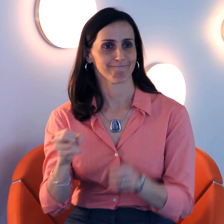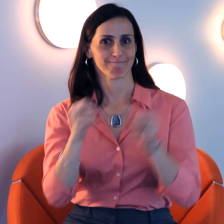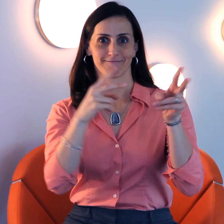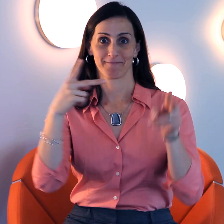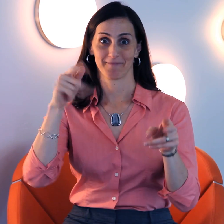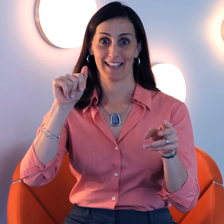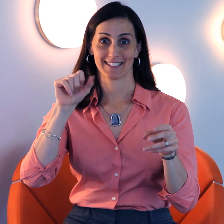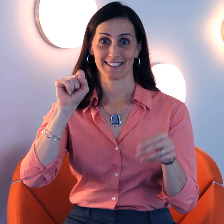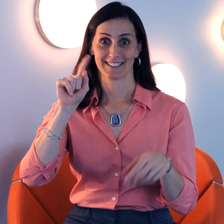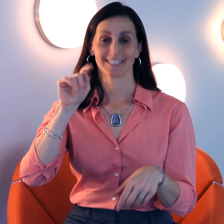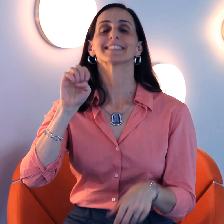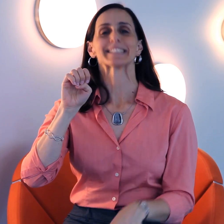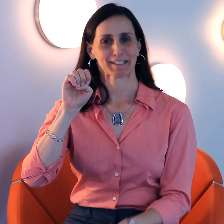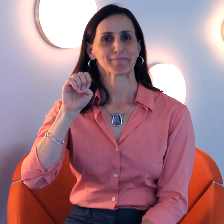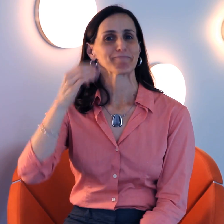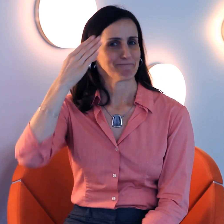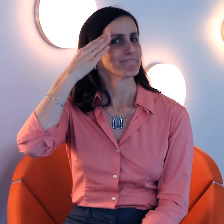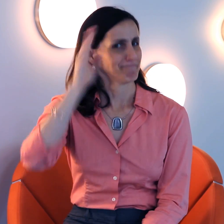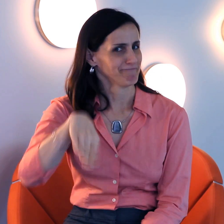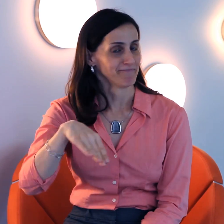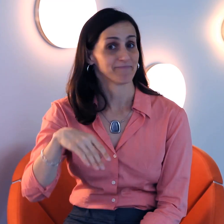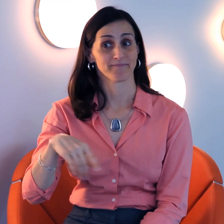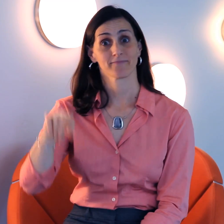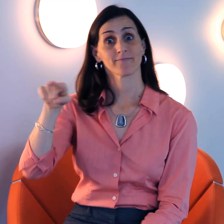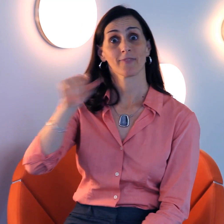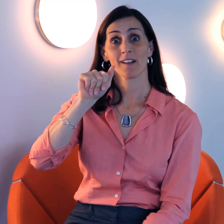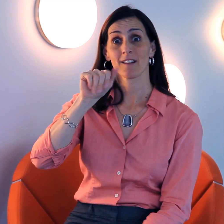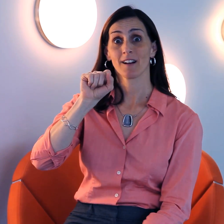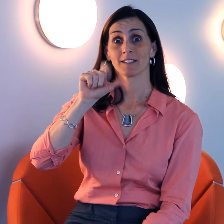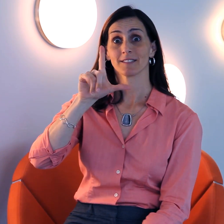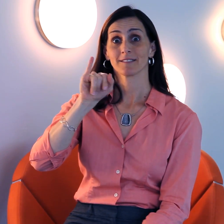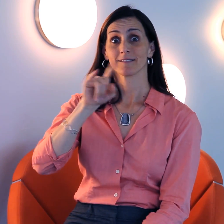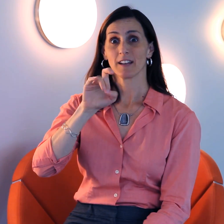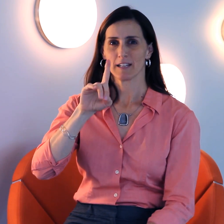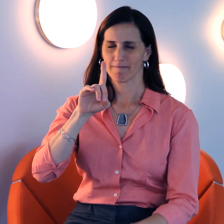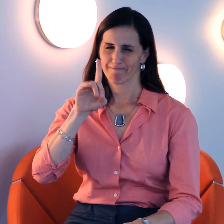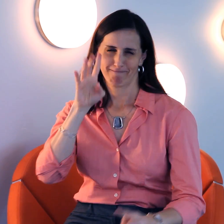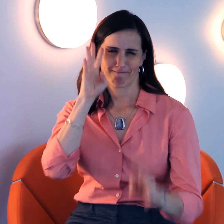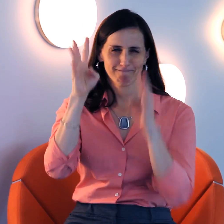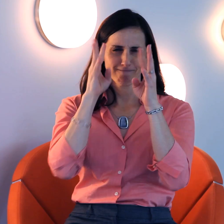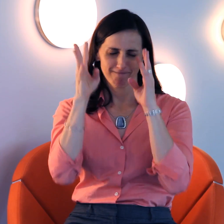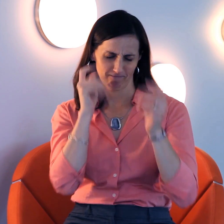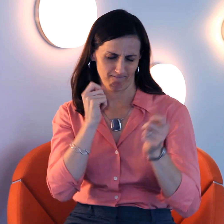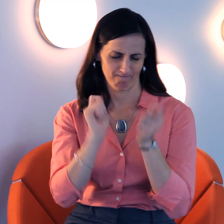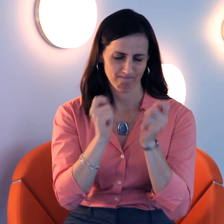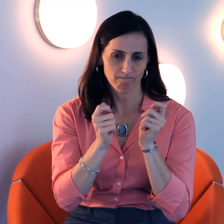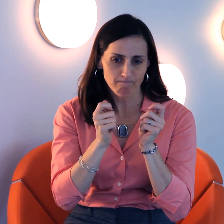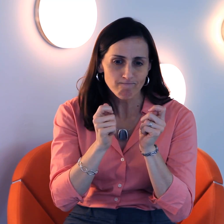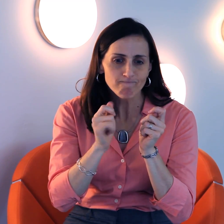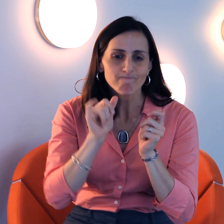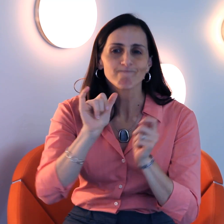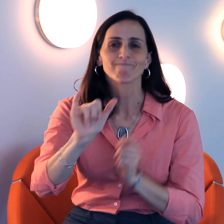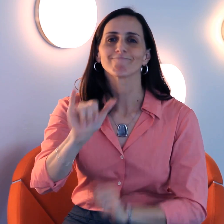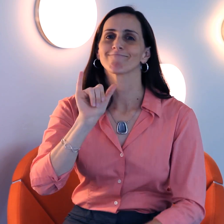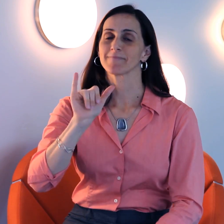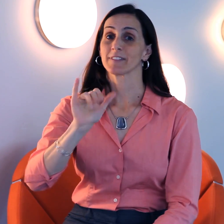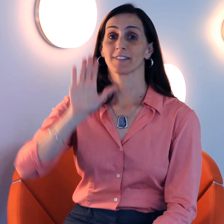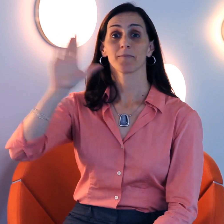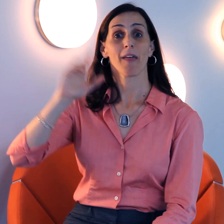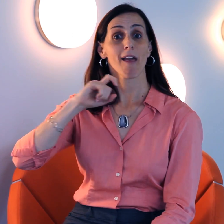and another to paste. When ASLize was developing the app, they realized that